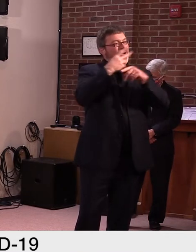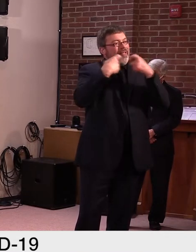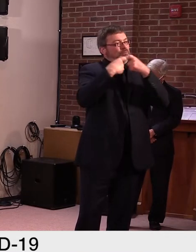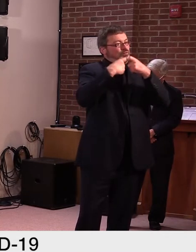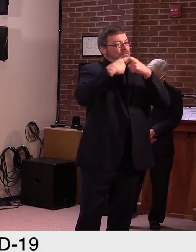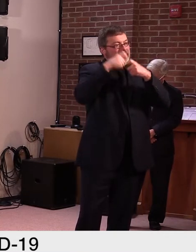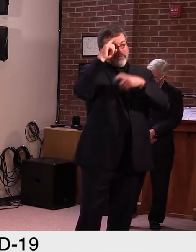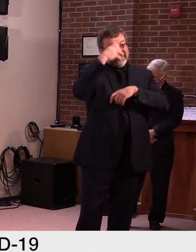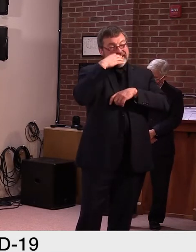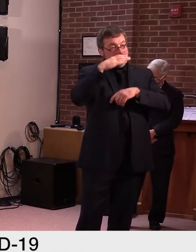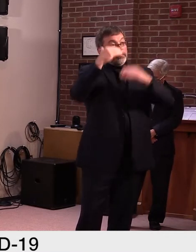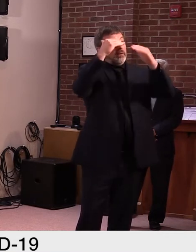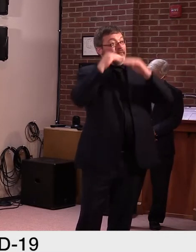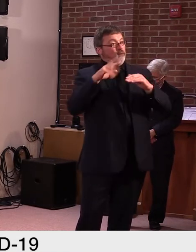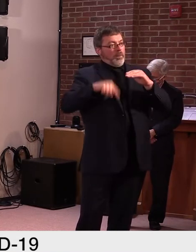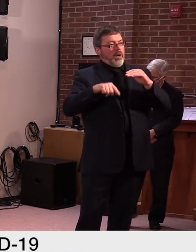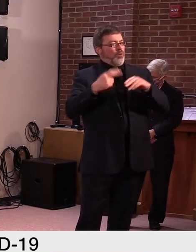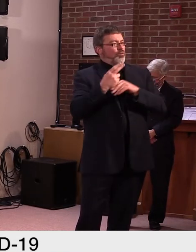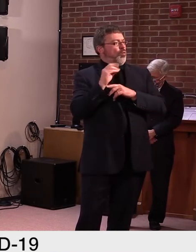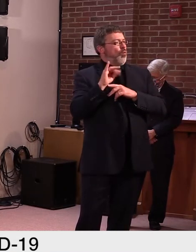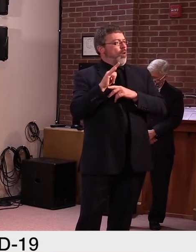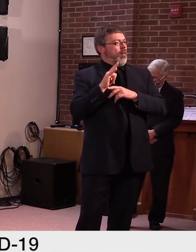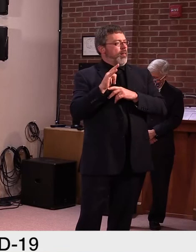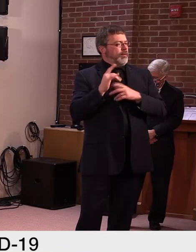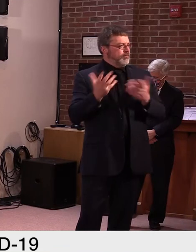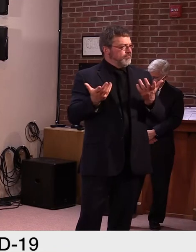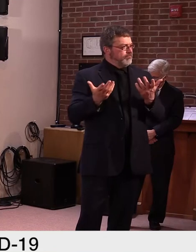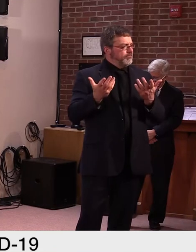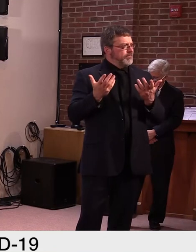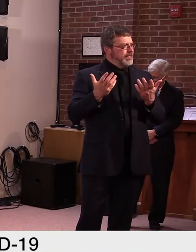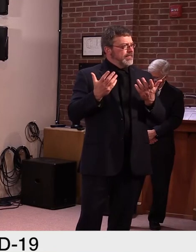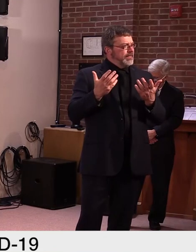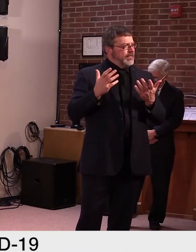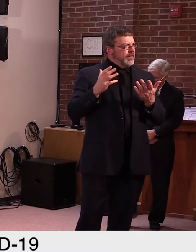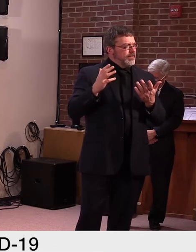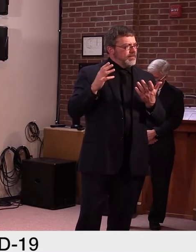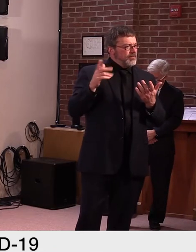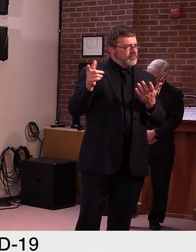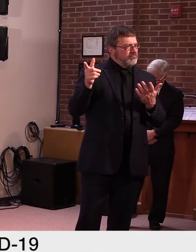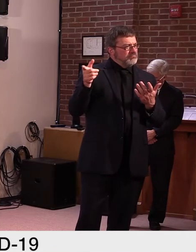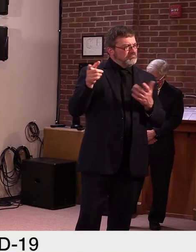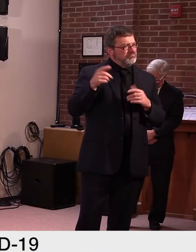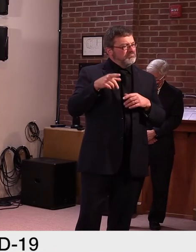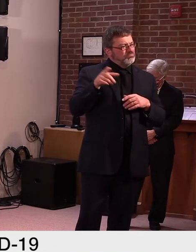can smell the, you know, the fumes from the oil burns, even the efficient ones and everything.